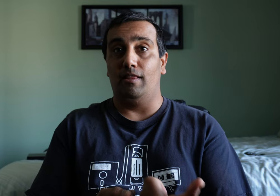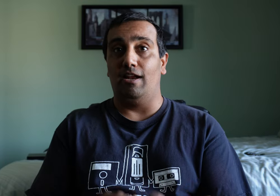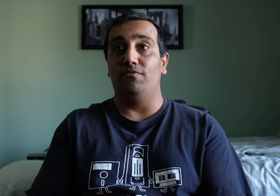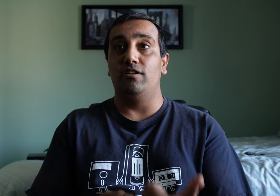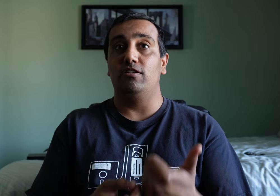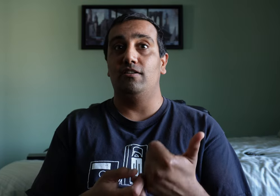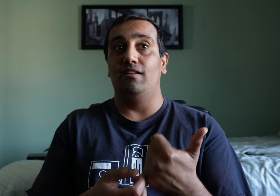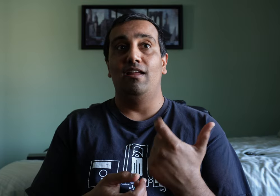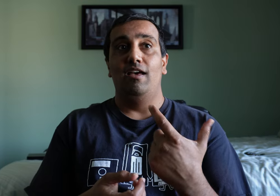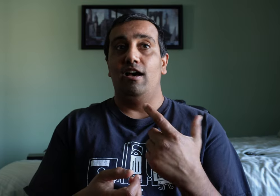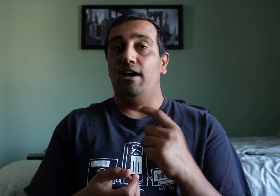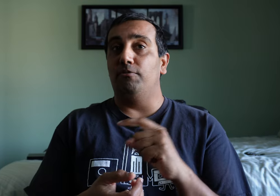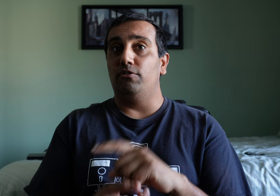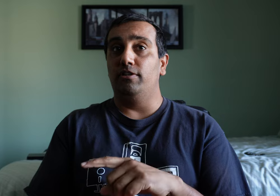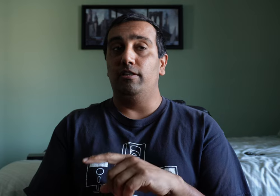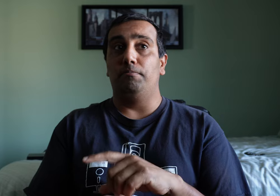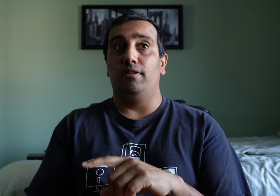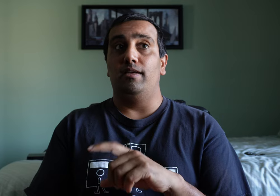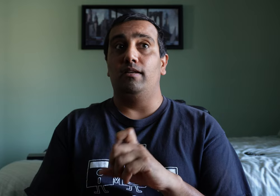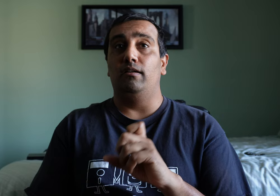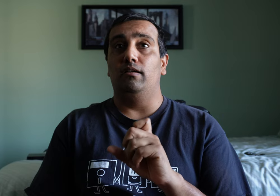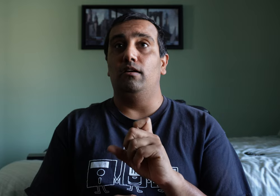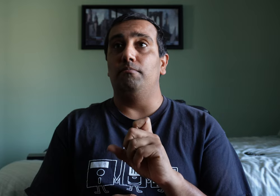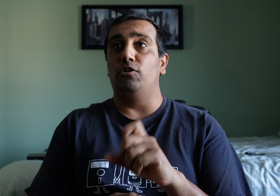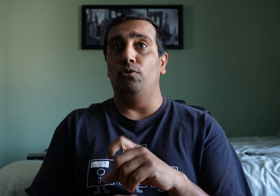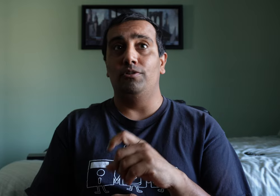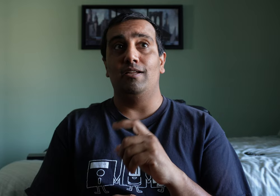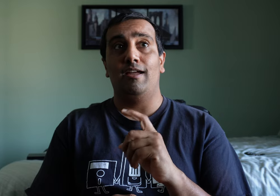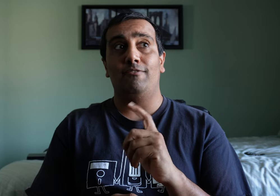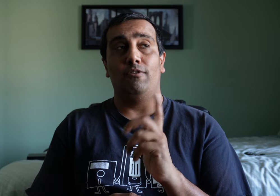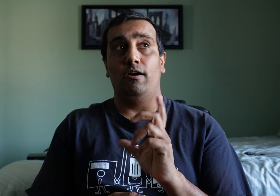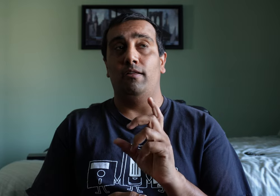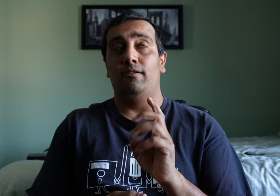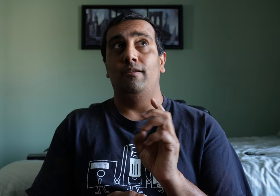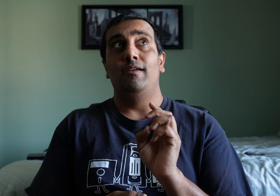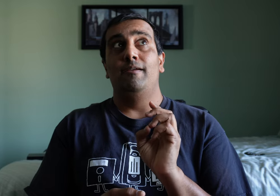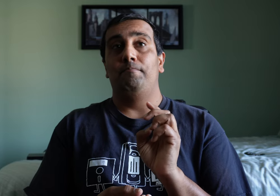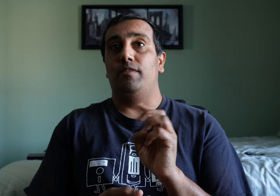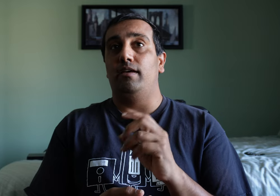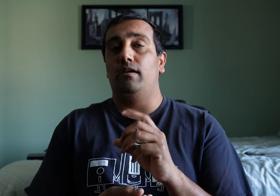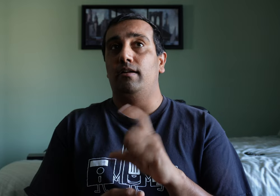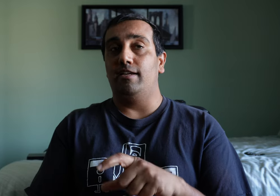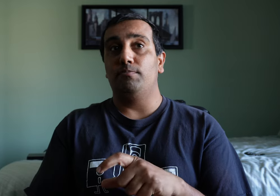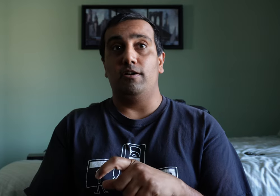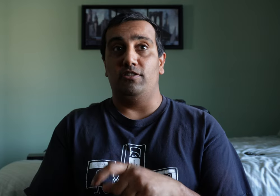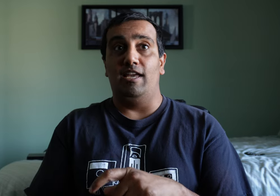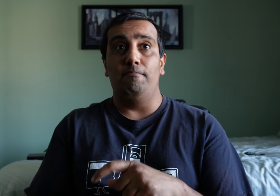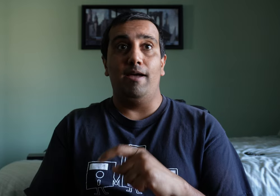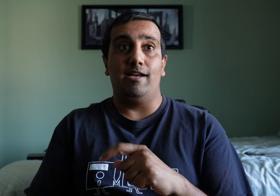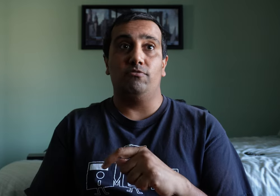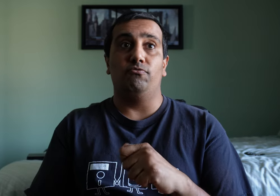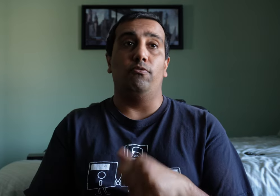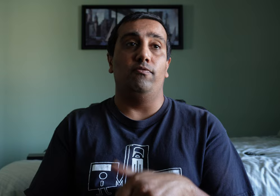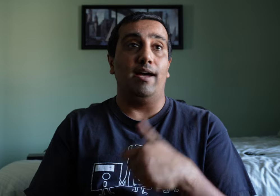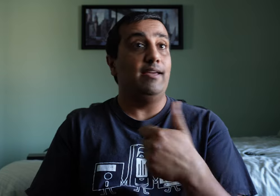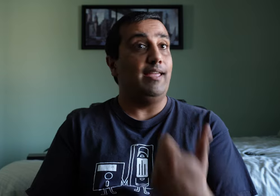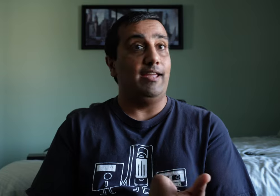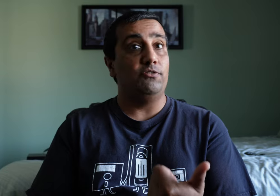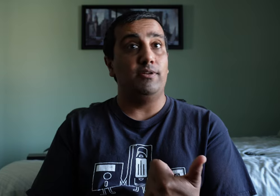that I finished it. I'm currently playing GoldenEye on Xbox Game Pass via the Android